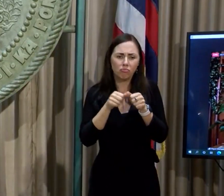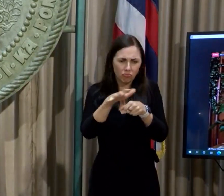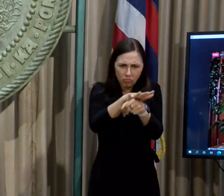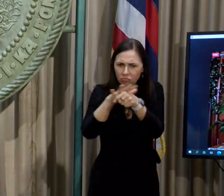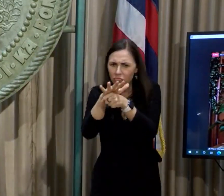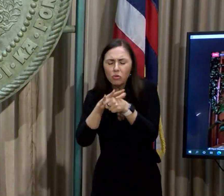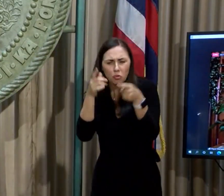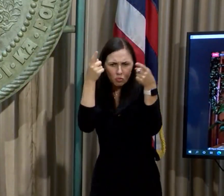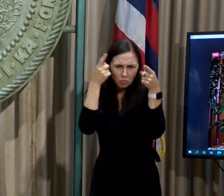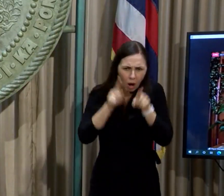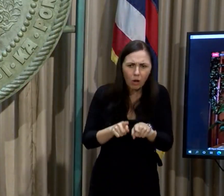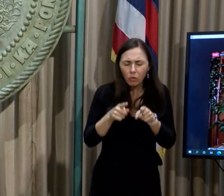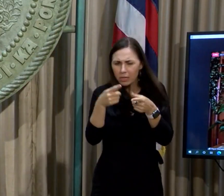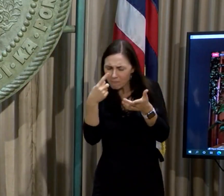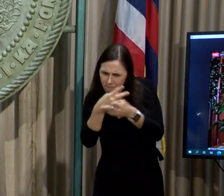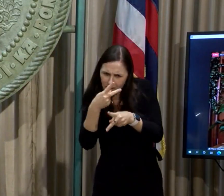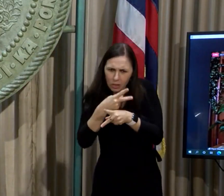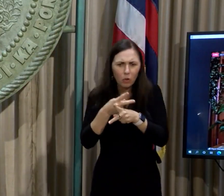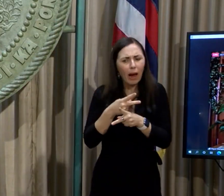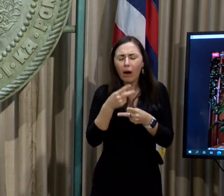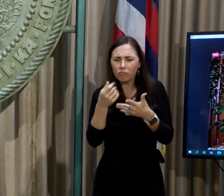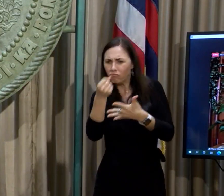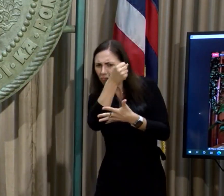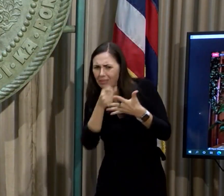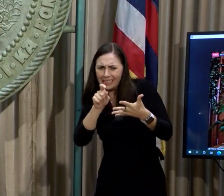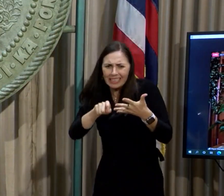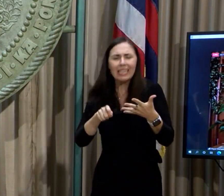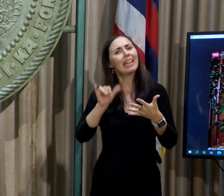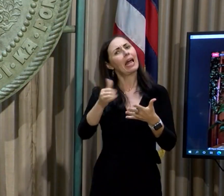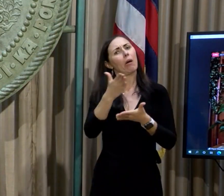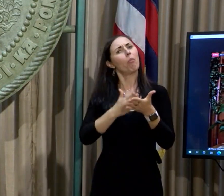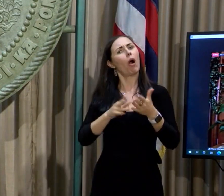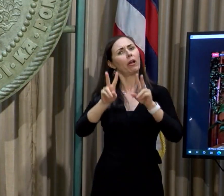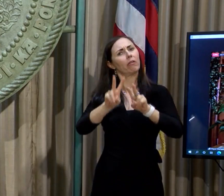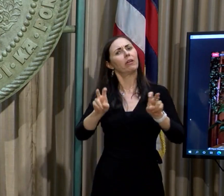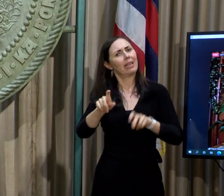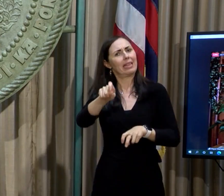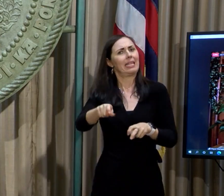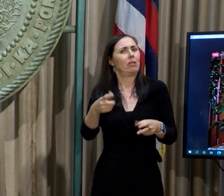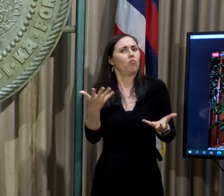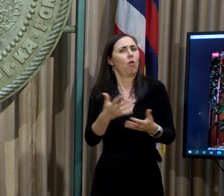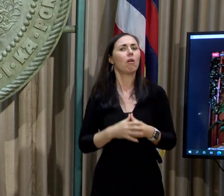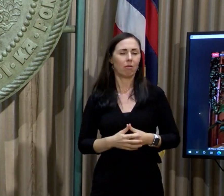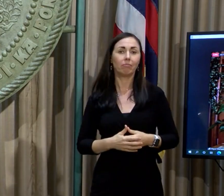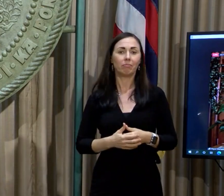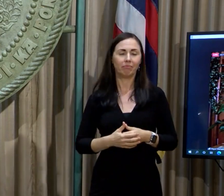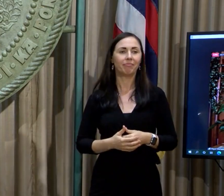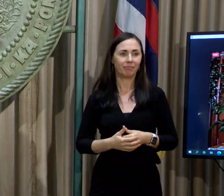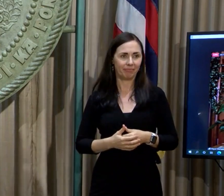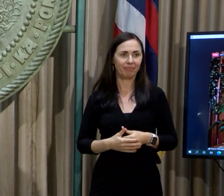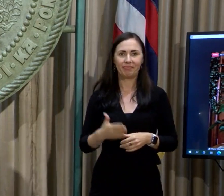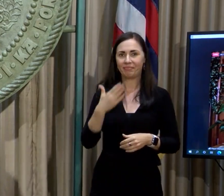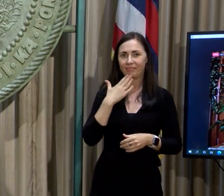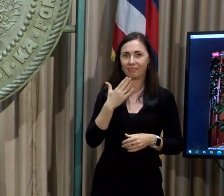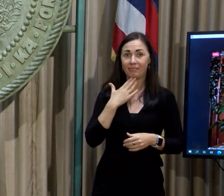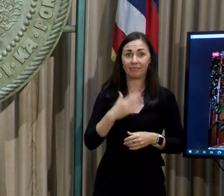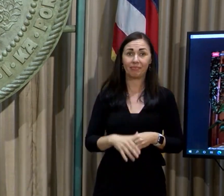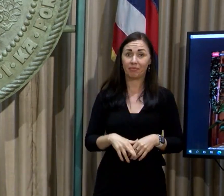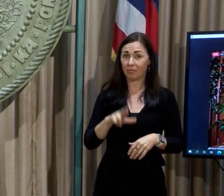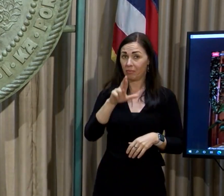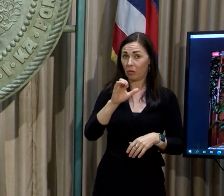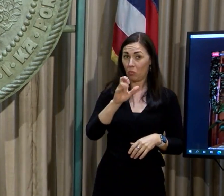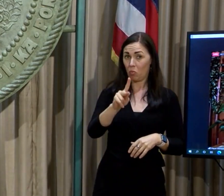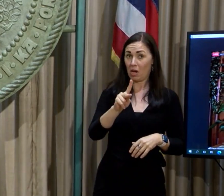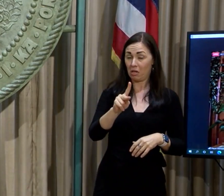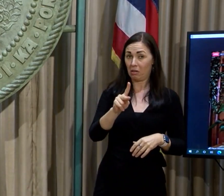also part of that overview of doing an assessment on needs. So, very much anticipate doing that. Thank you. Rick Deysaw,